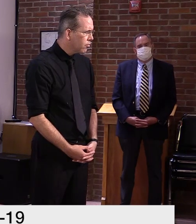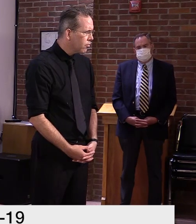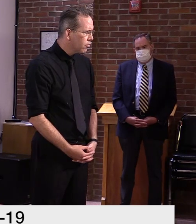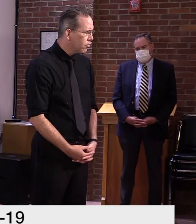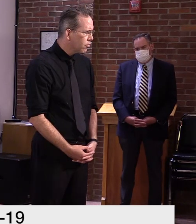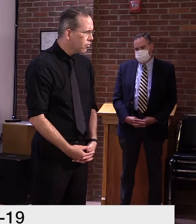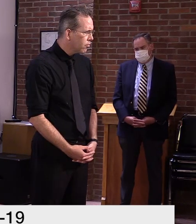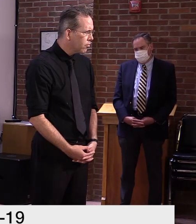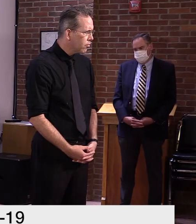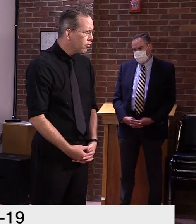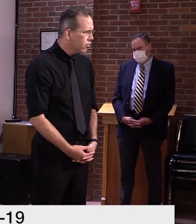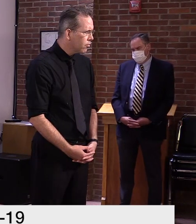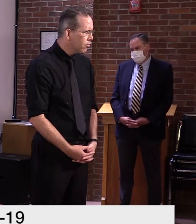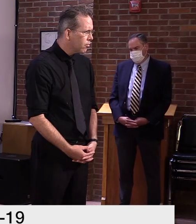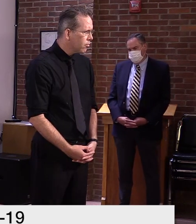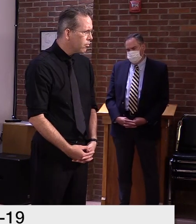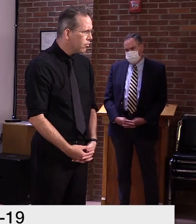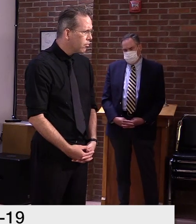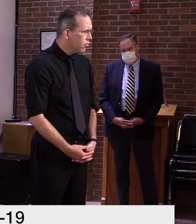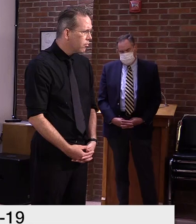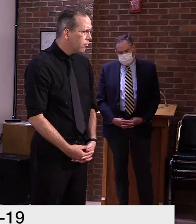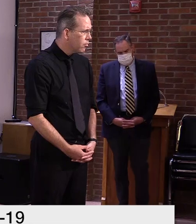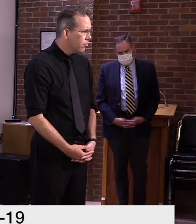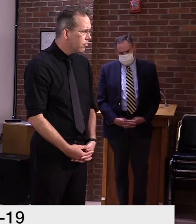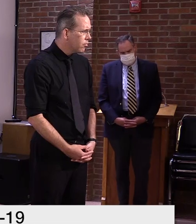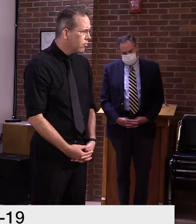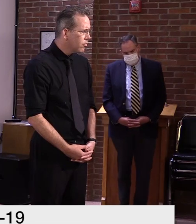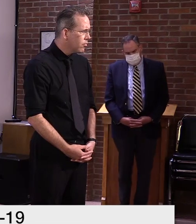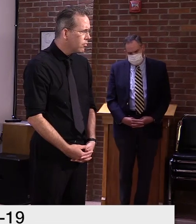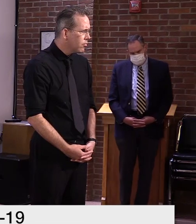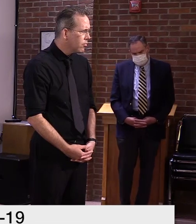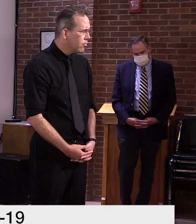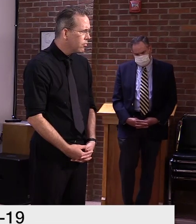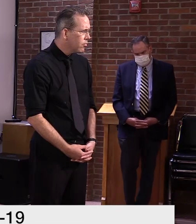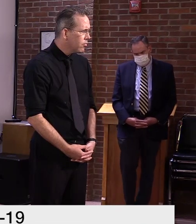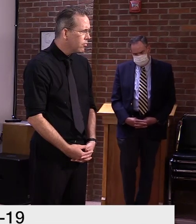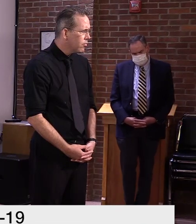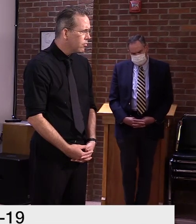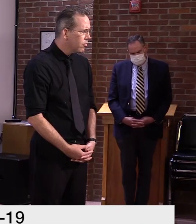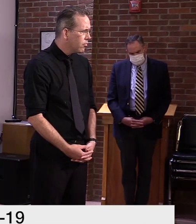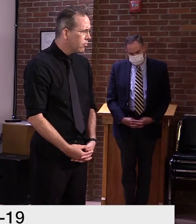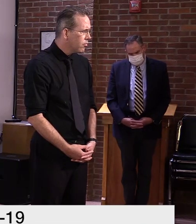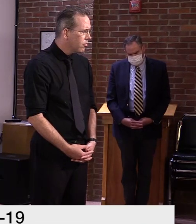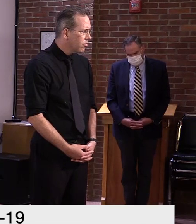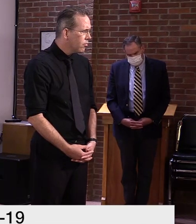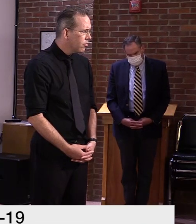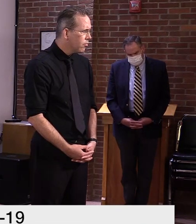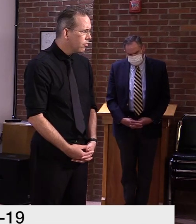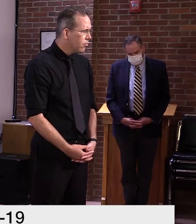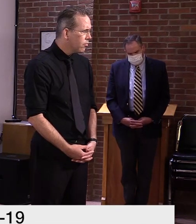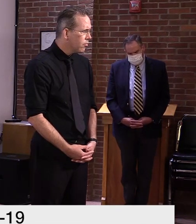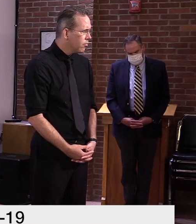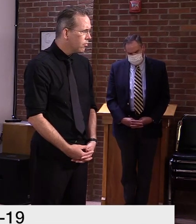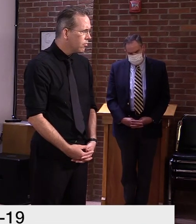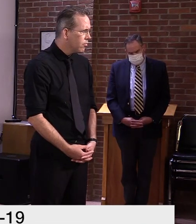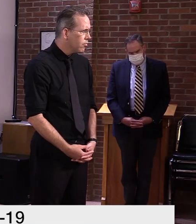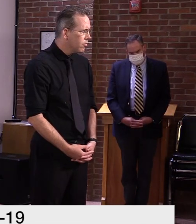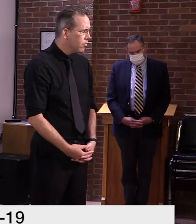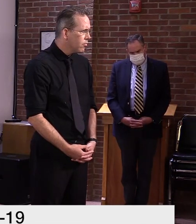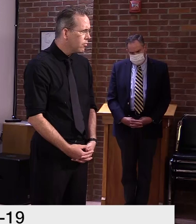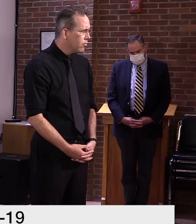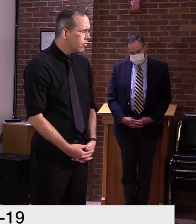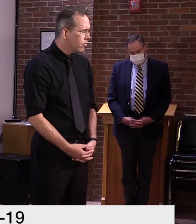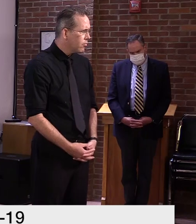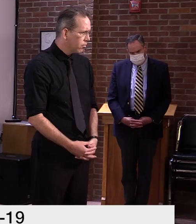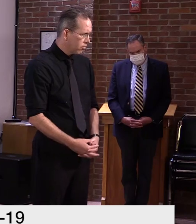in-person classes, uh, put down $1,800 for an apartment for first month's rent